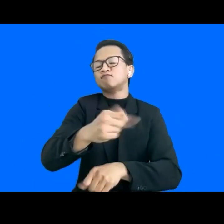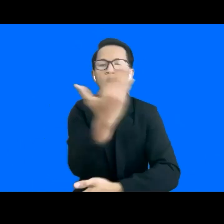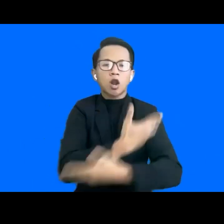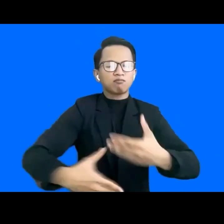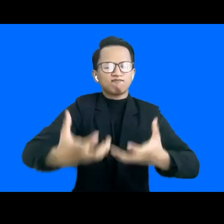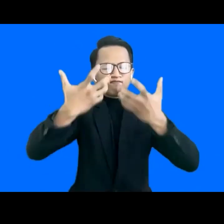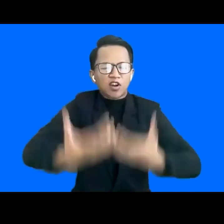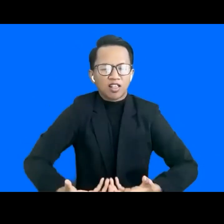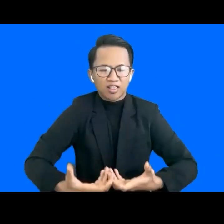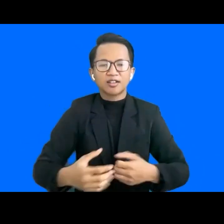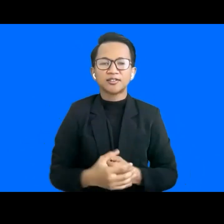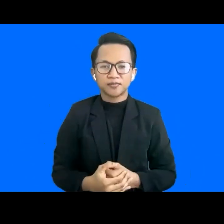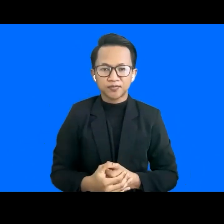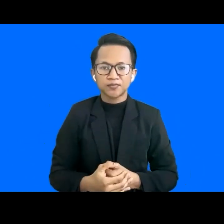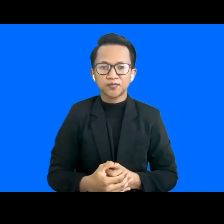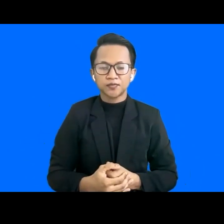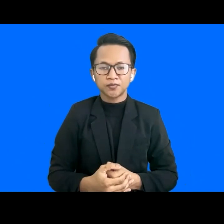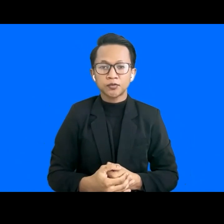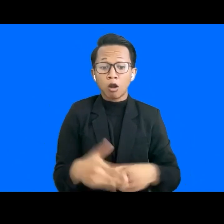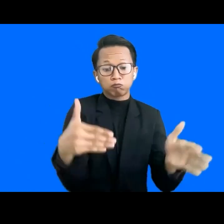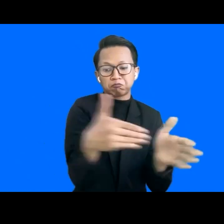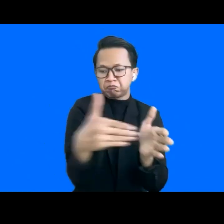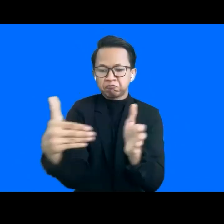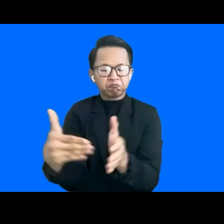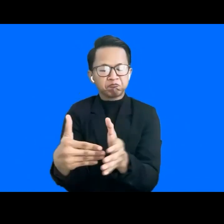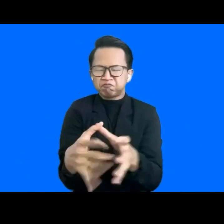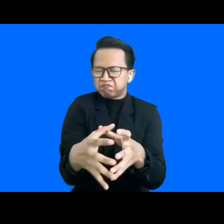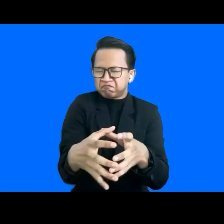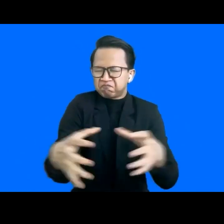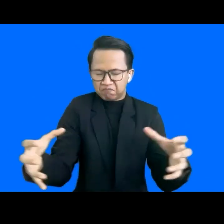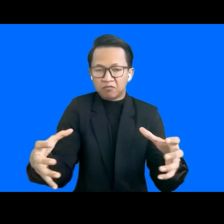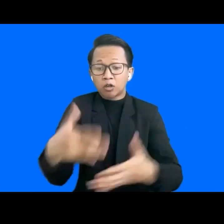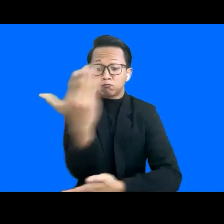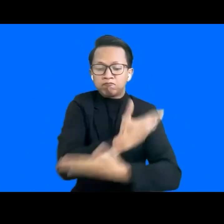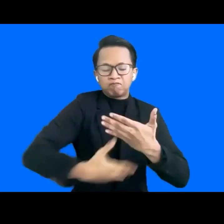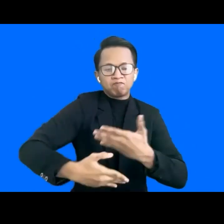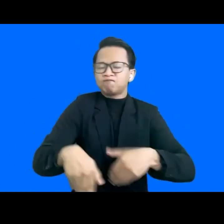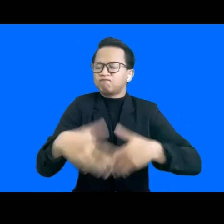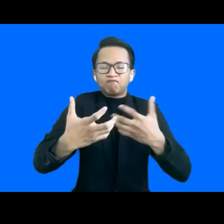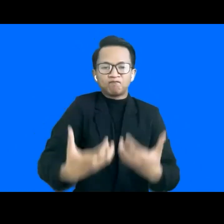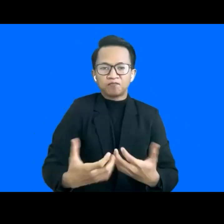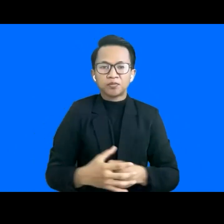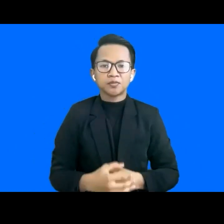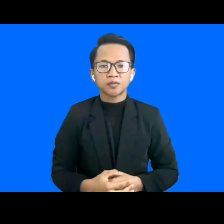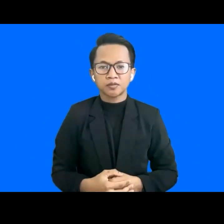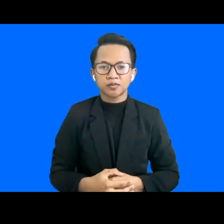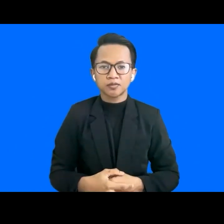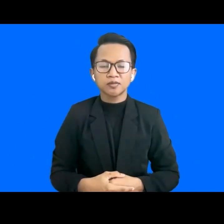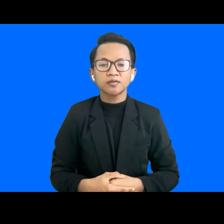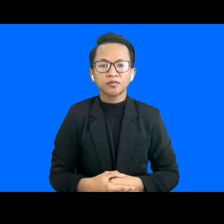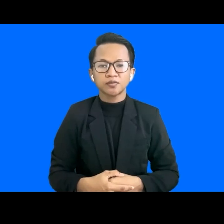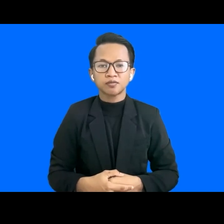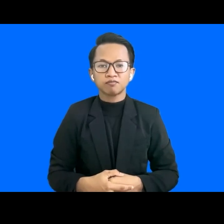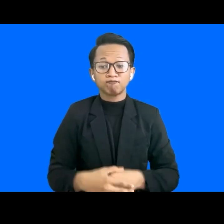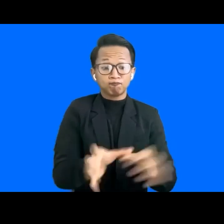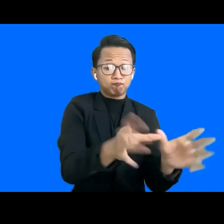It created additional structural barriers and social impediments. Action is required from multiple stakeholders